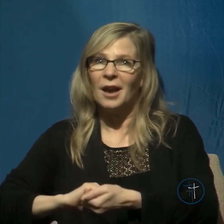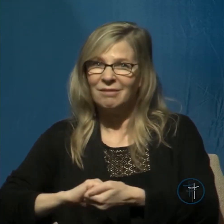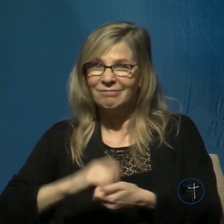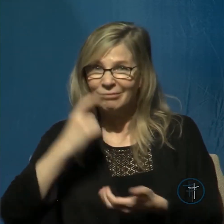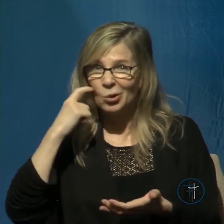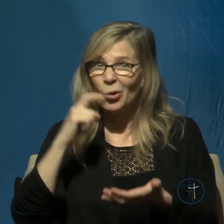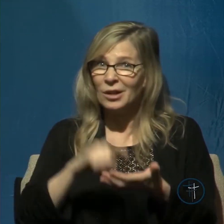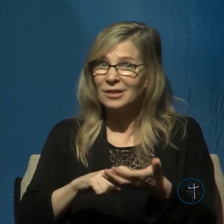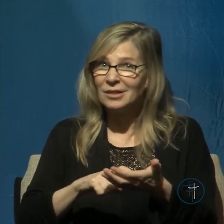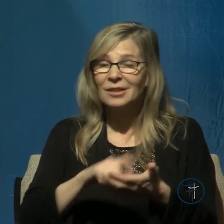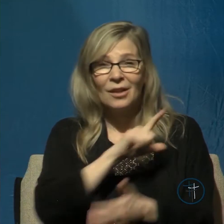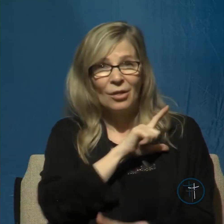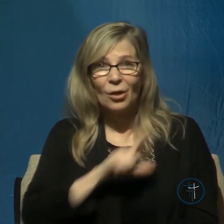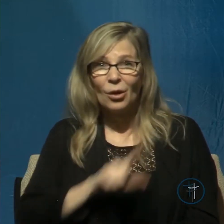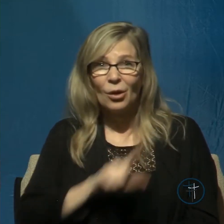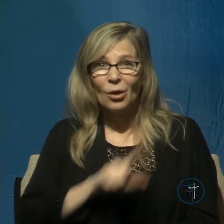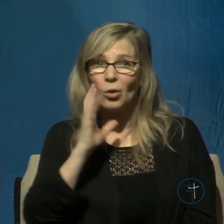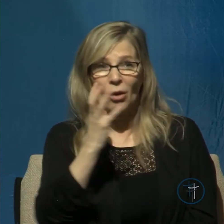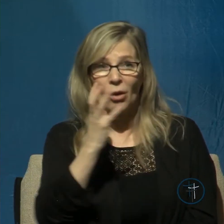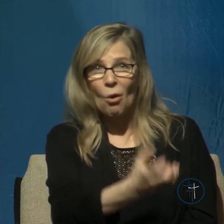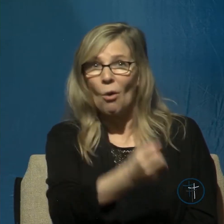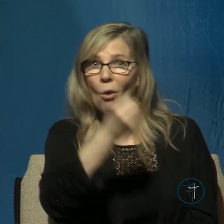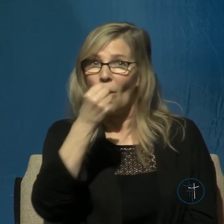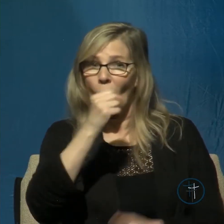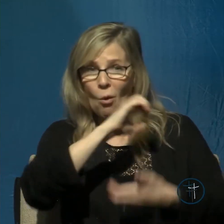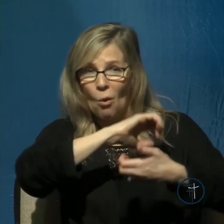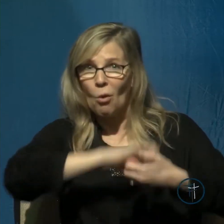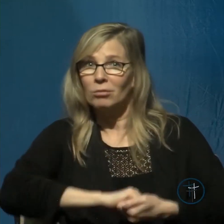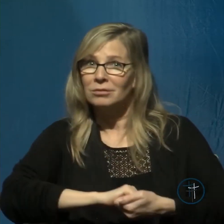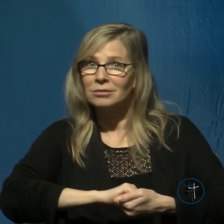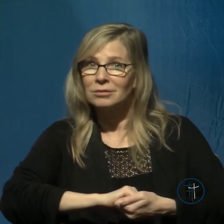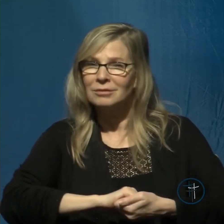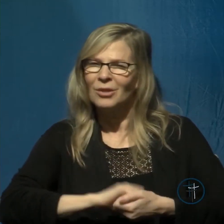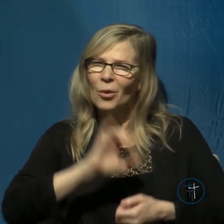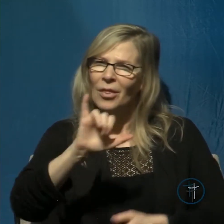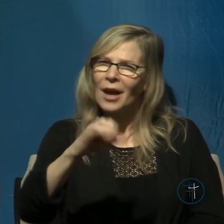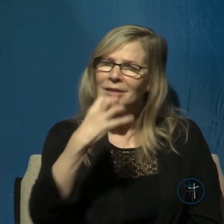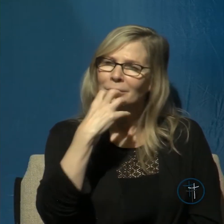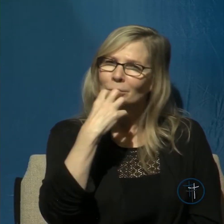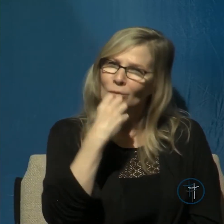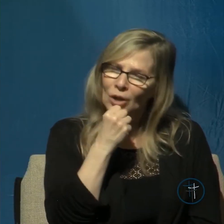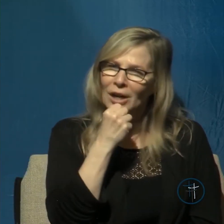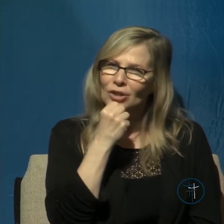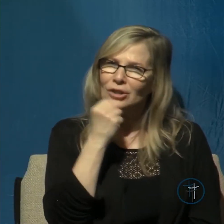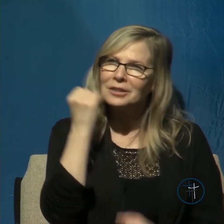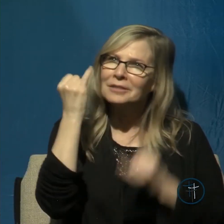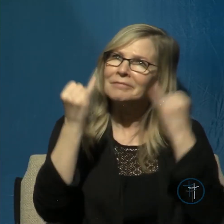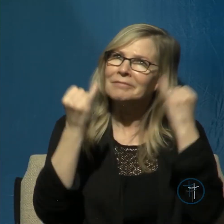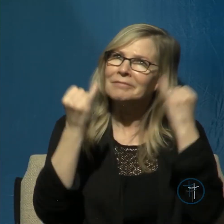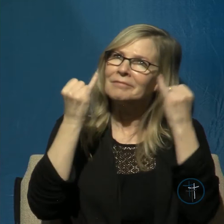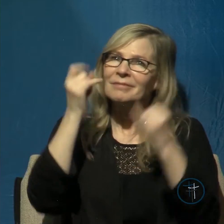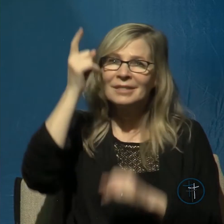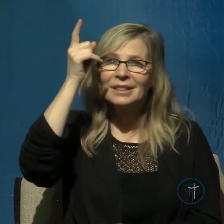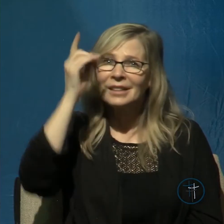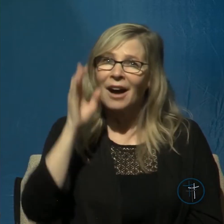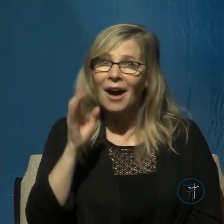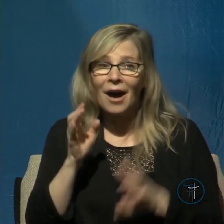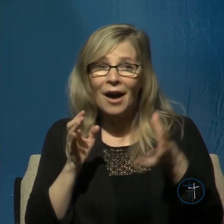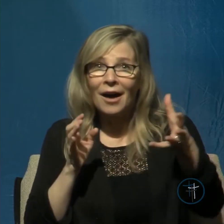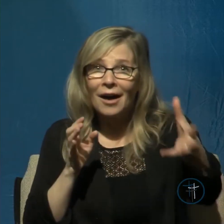hold your hand. Is that not a precious thought, an imagery of God taking hold of our hands? And he's